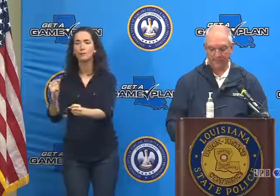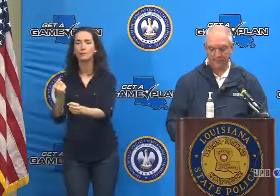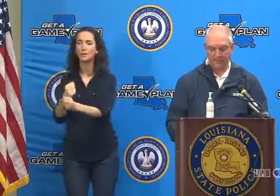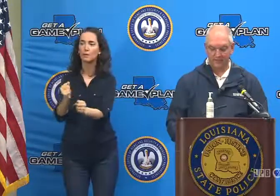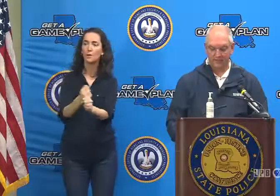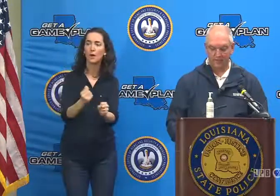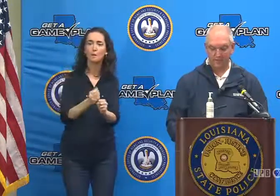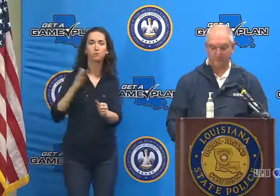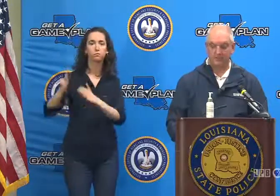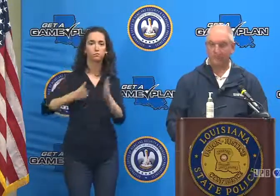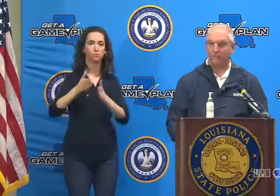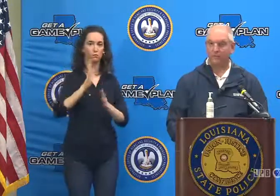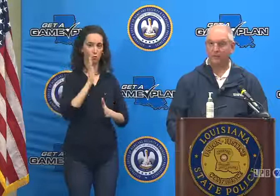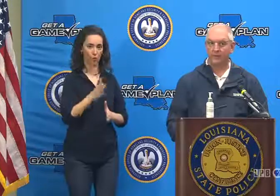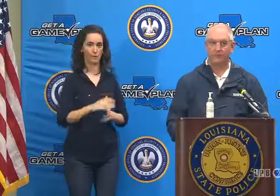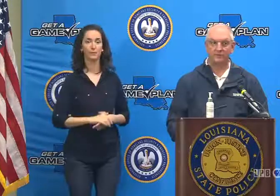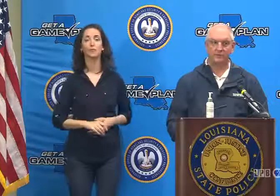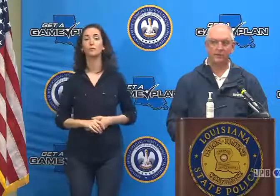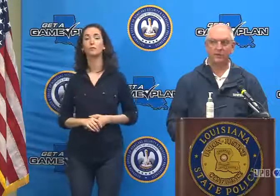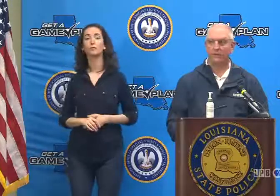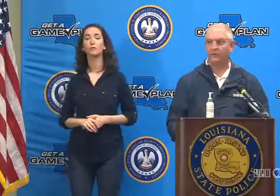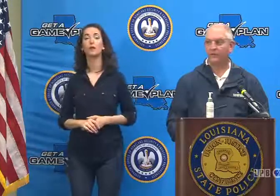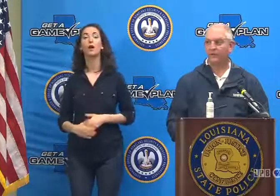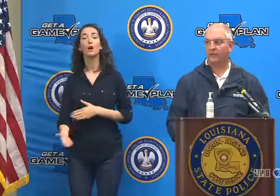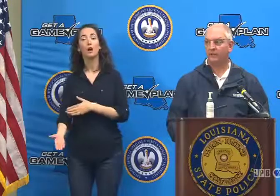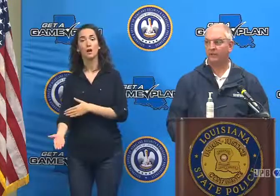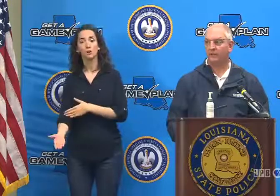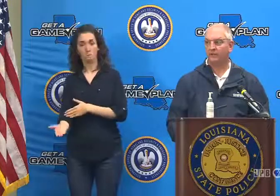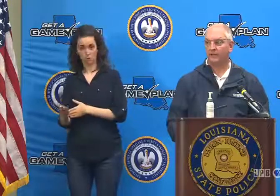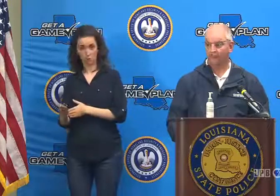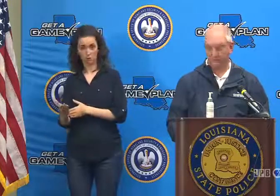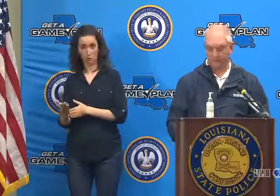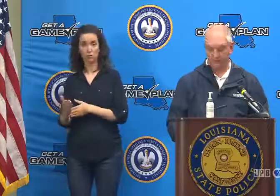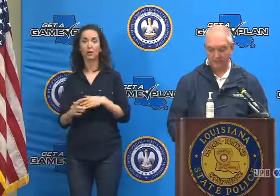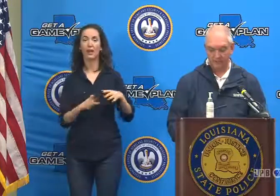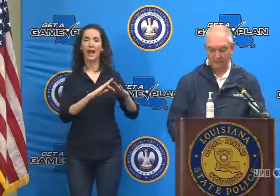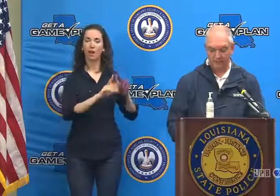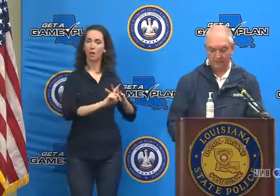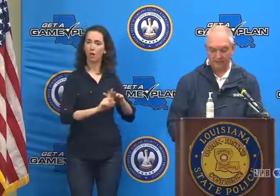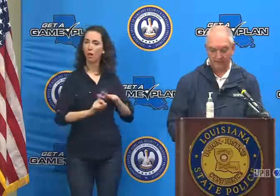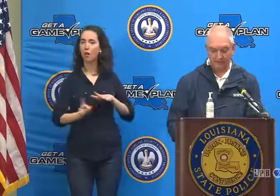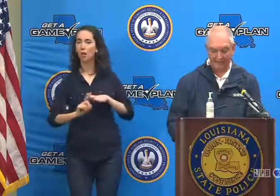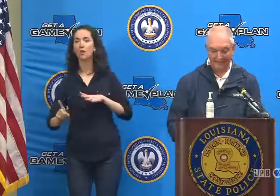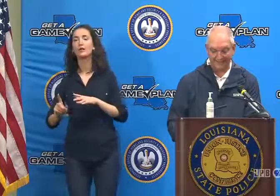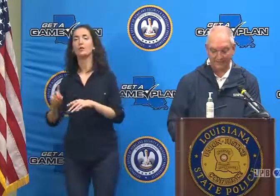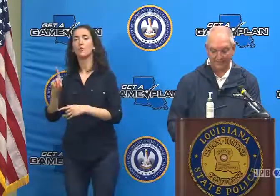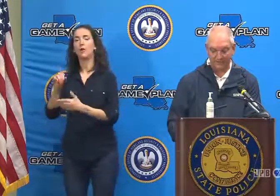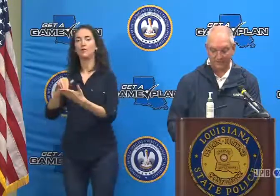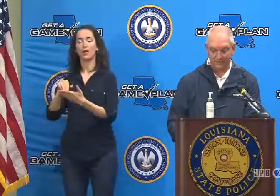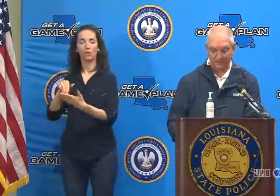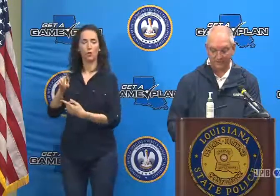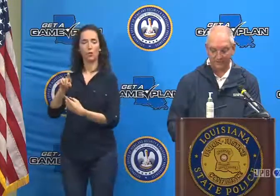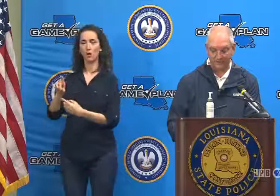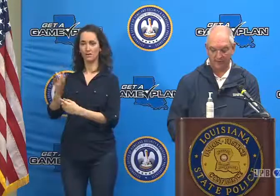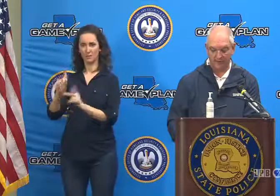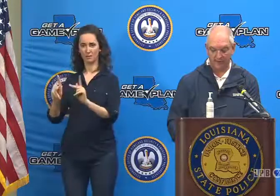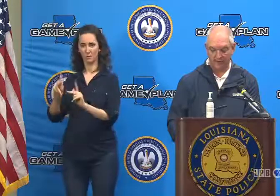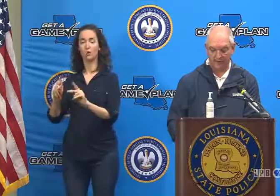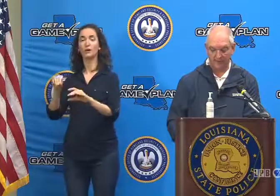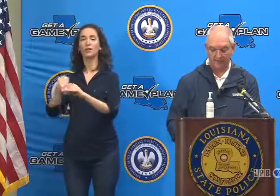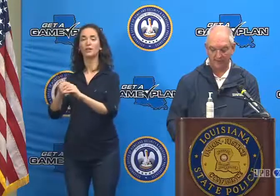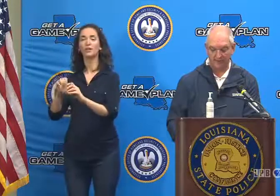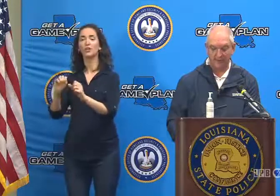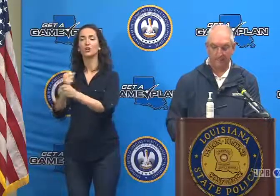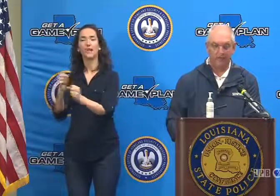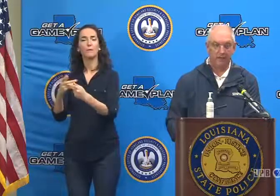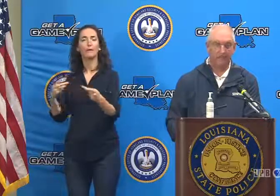As of this morning, there were still 1,130 individuals being sheltered in Louisiana across 18 shelters because of Hurricane